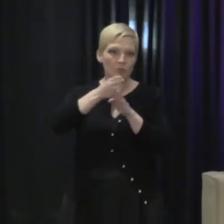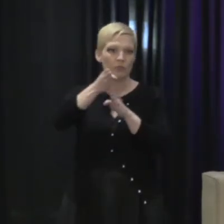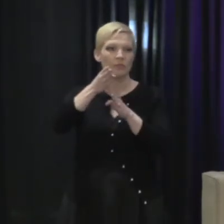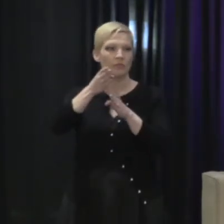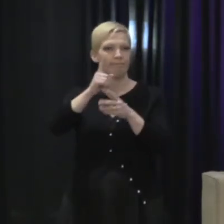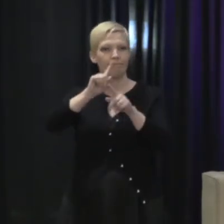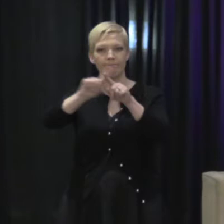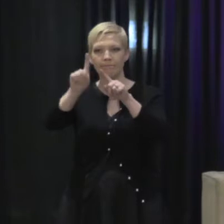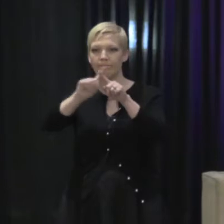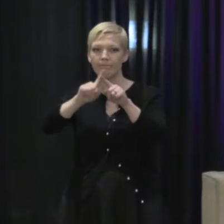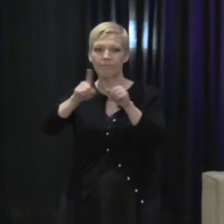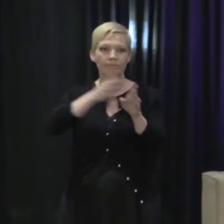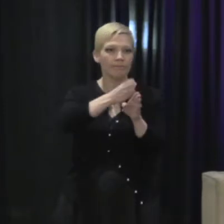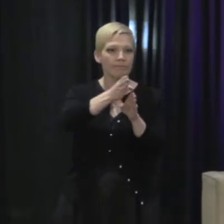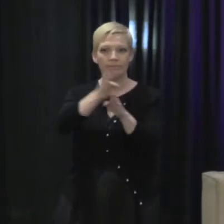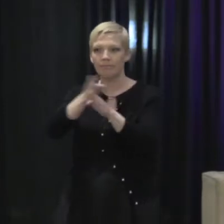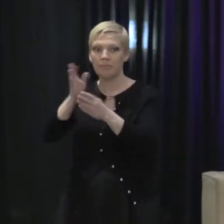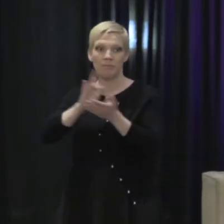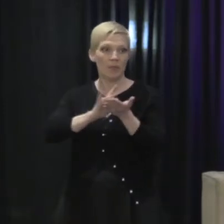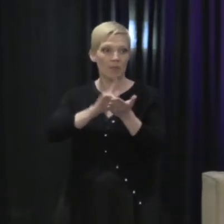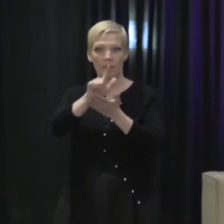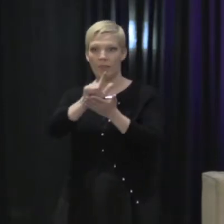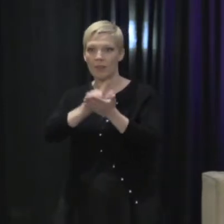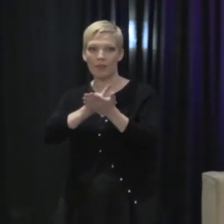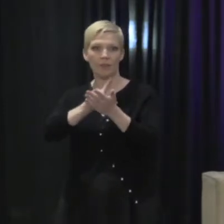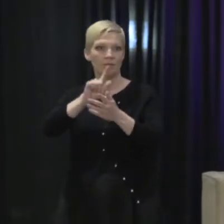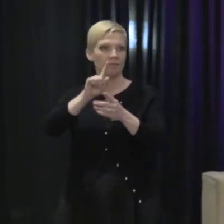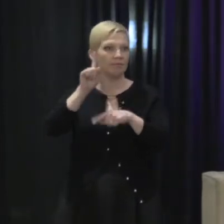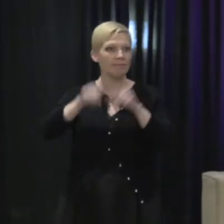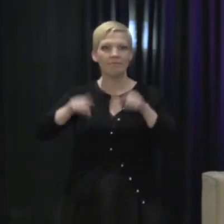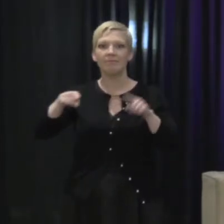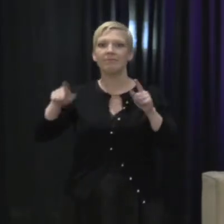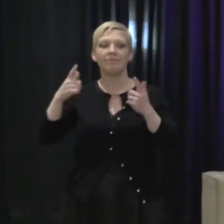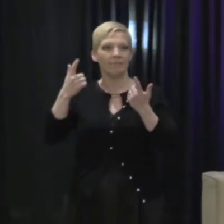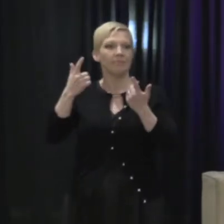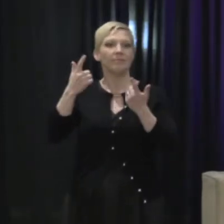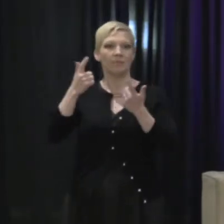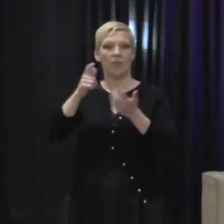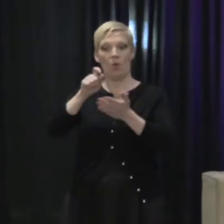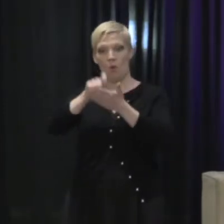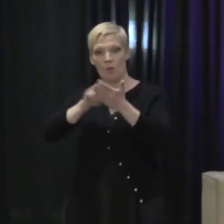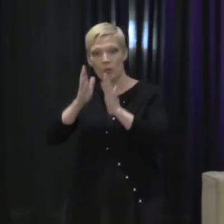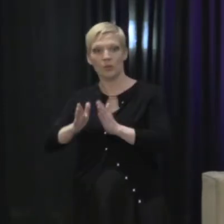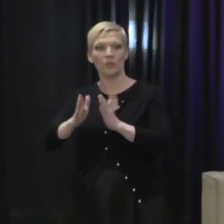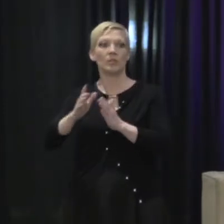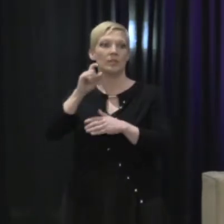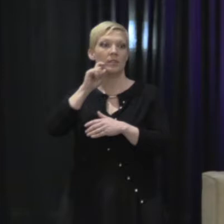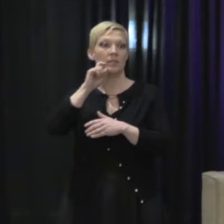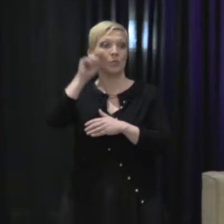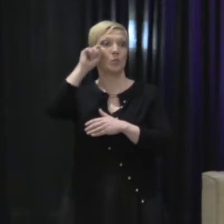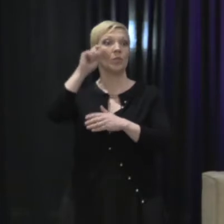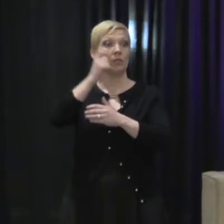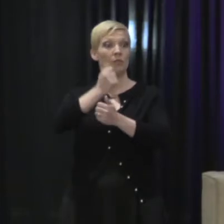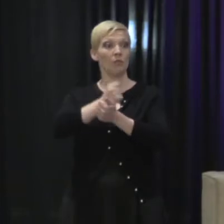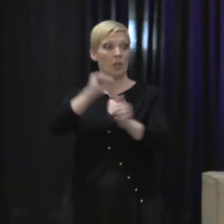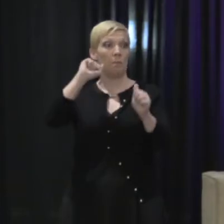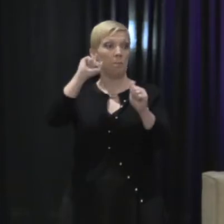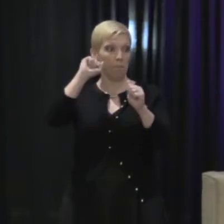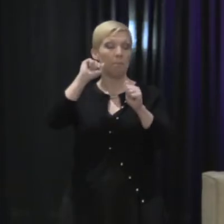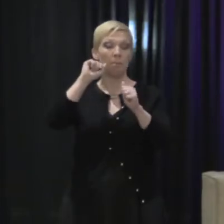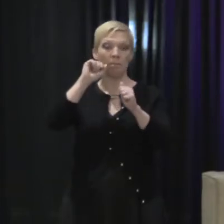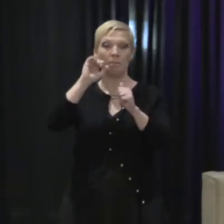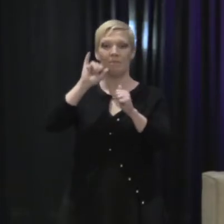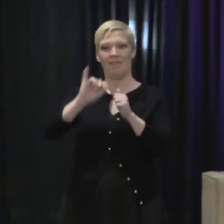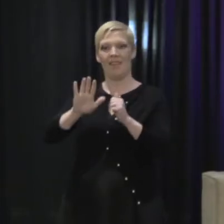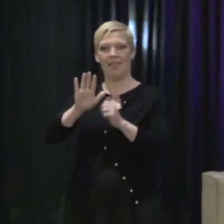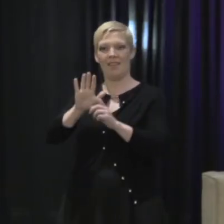fields, medical, legal, otherwise authors, sexual freedom movement leaders. I feel an